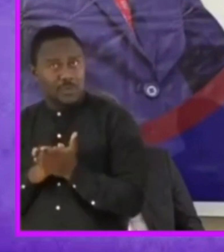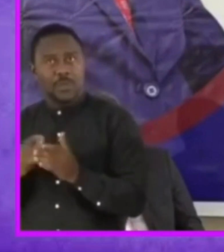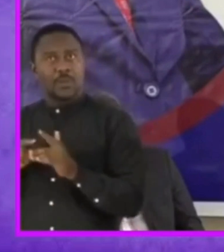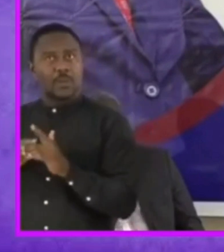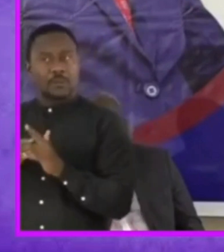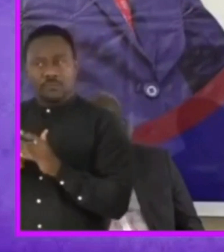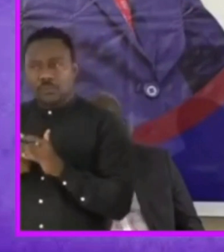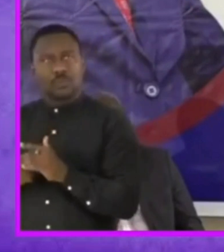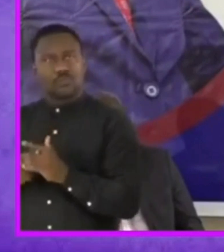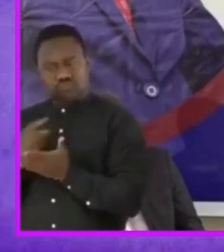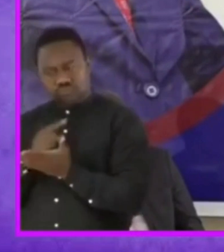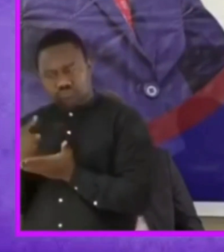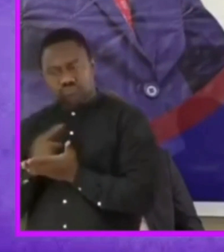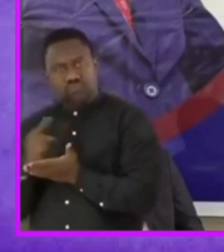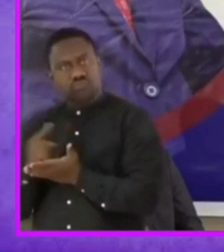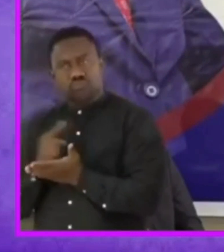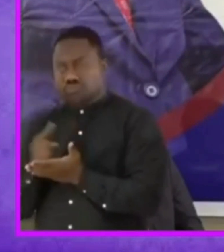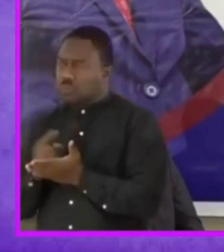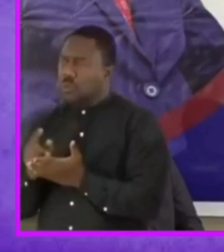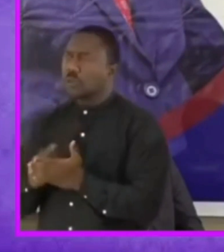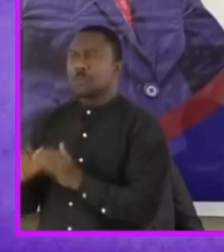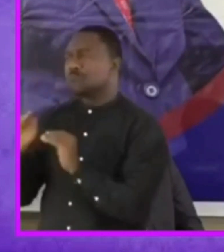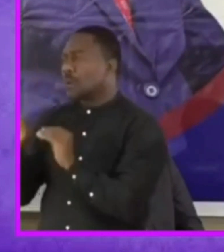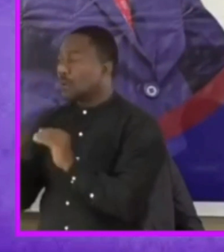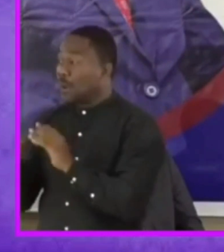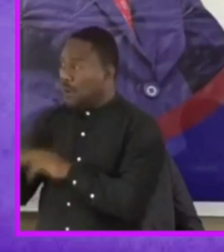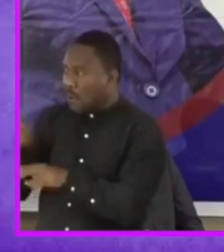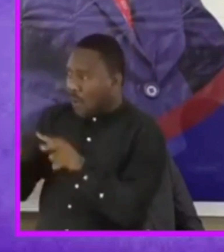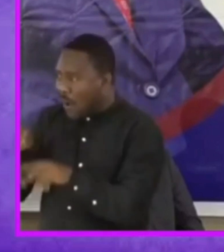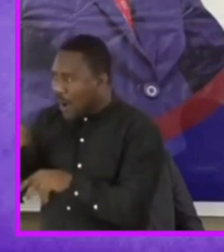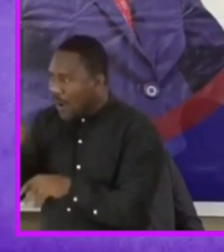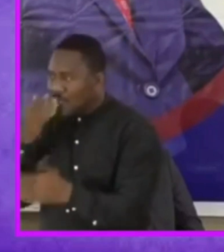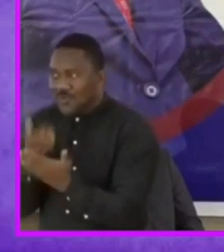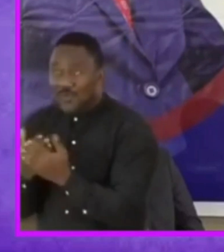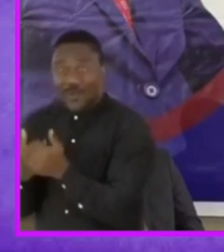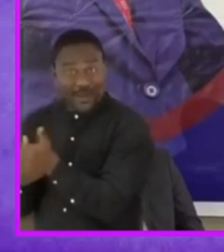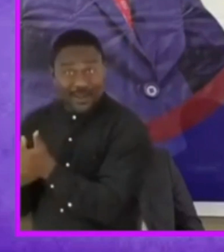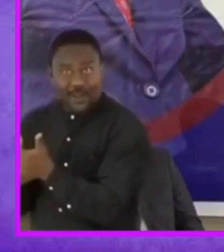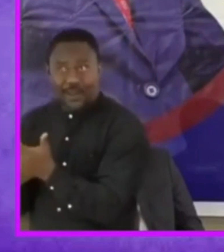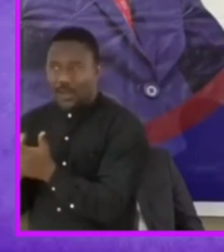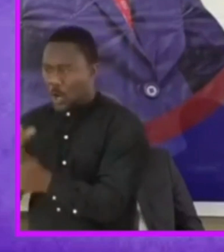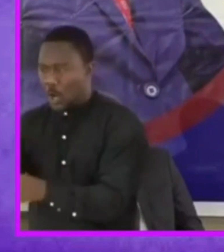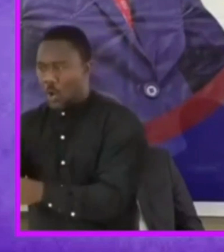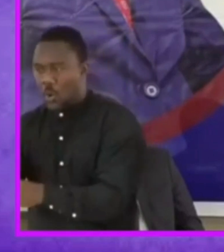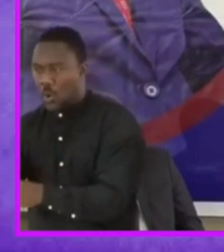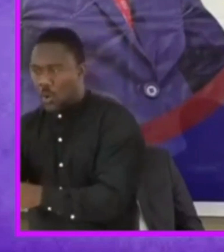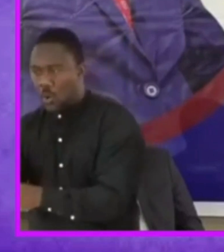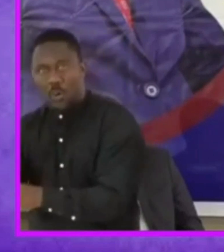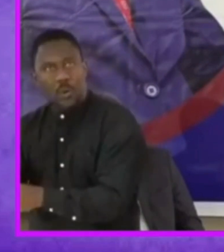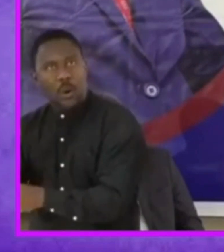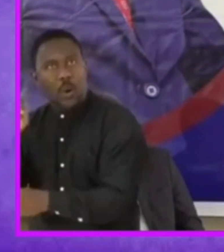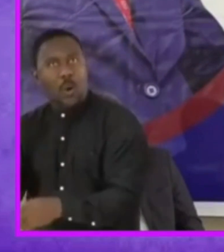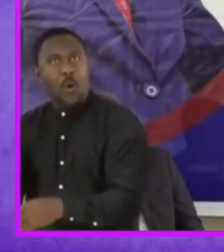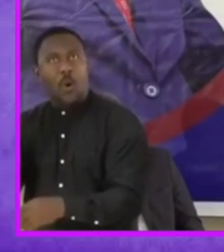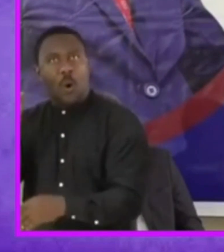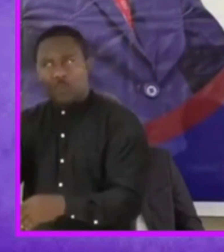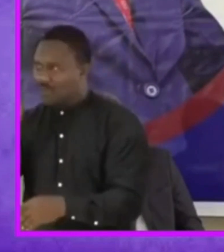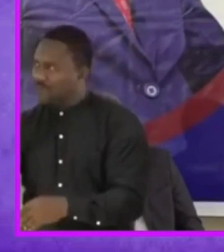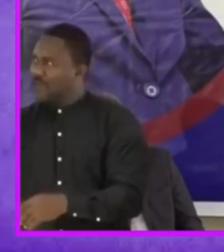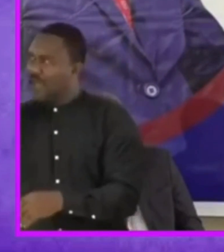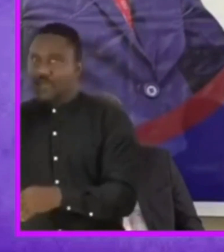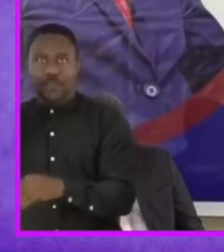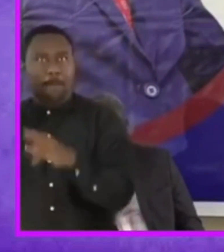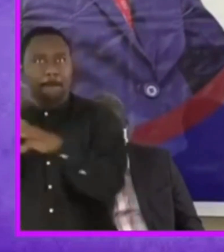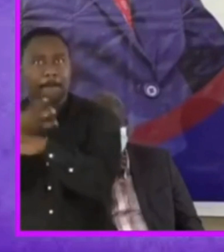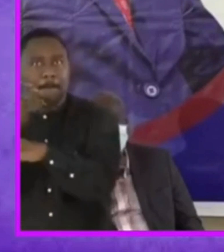began weekly learning celebration where we recognized students who were doing well in school and gordon was always the best student in mathematics and